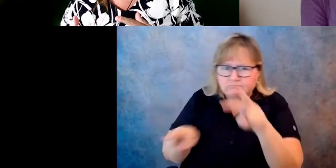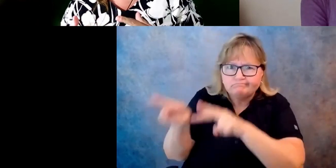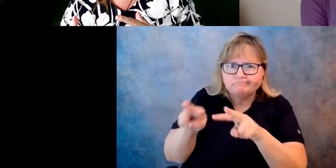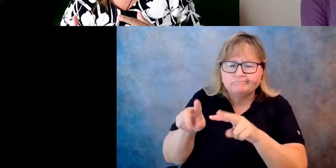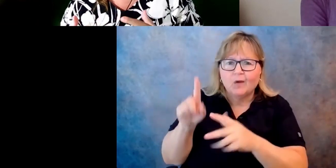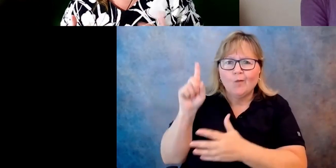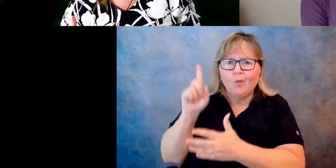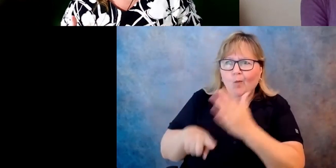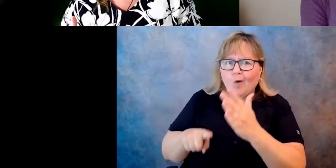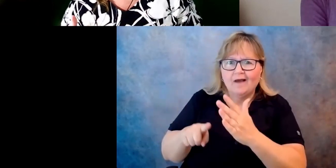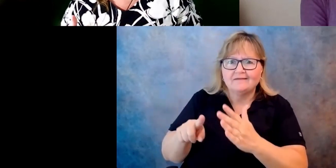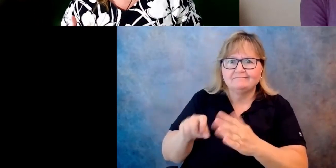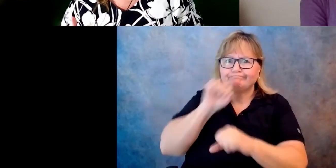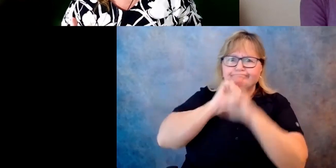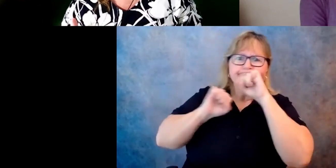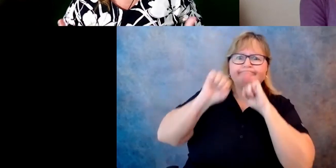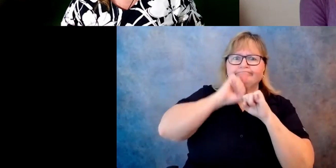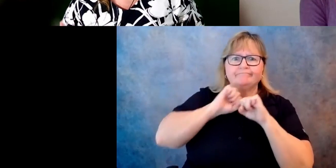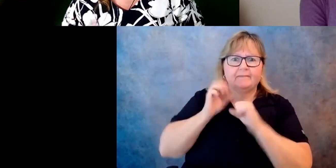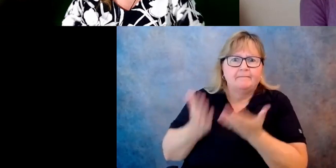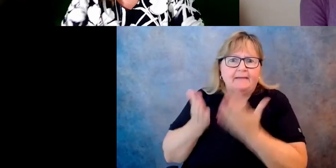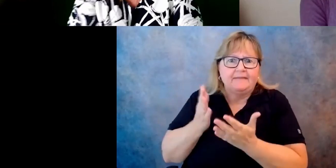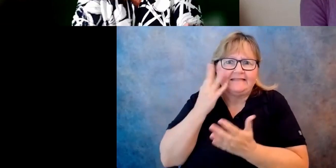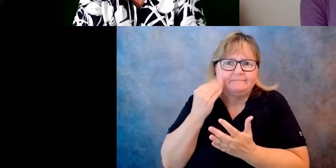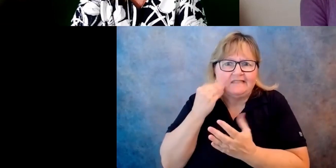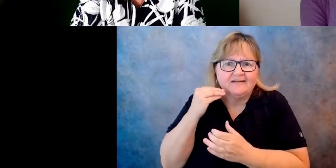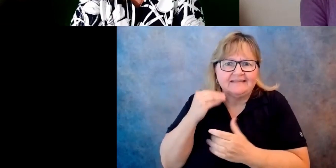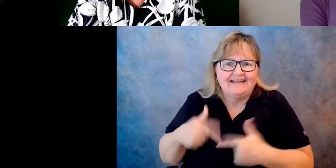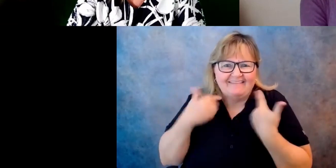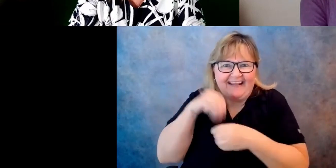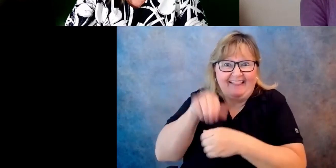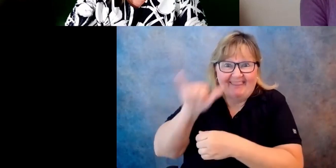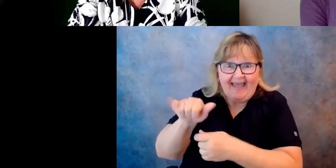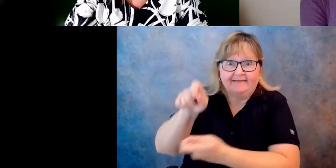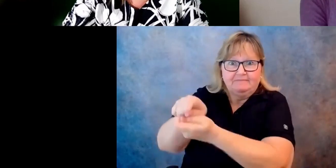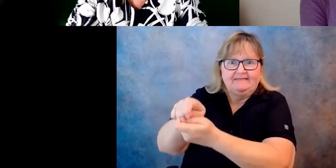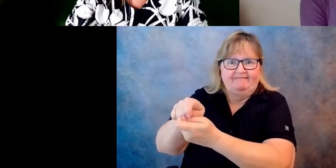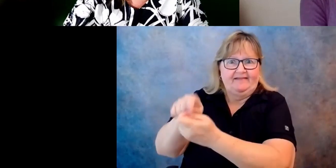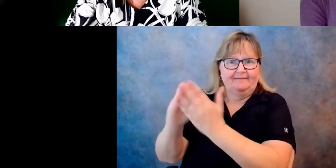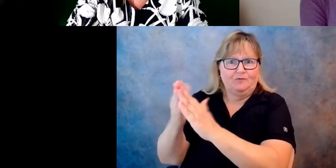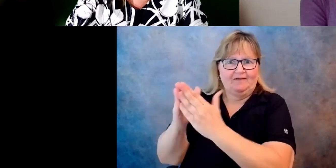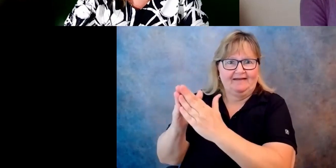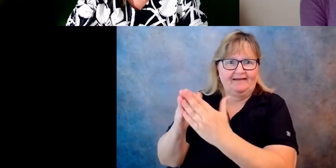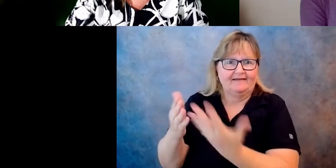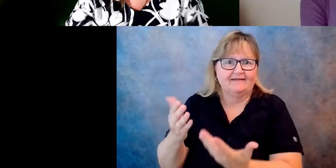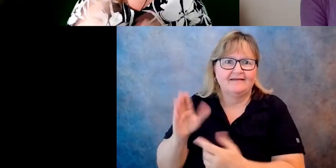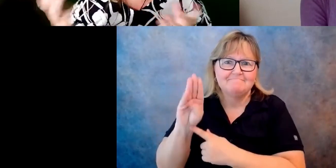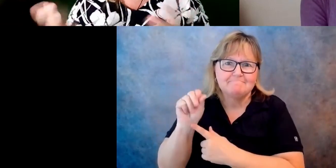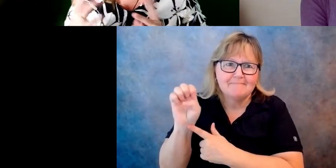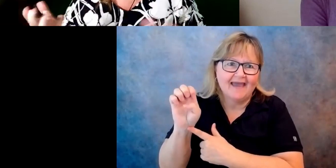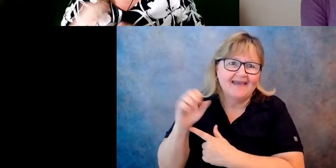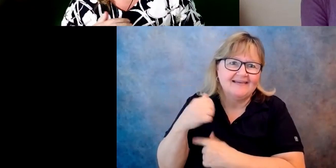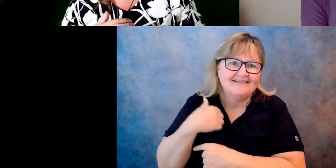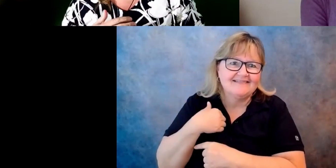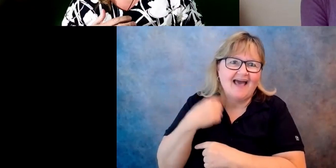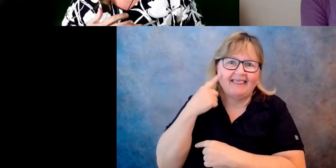may experience just living in the community because, you know, um, when I say base, I also include things